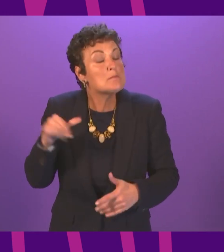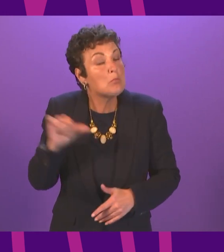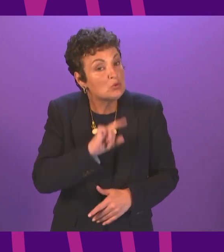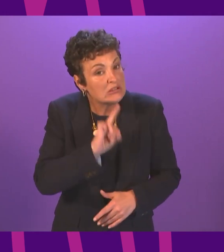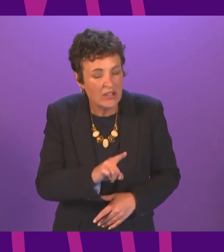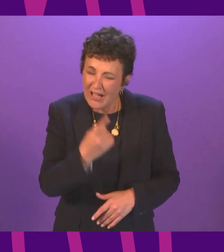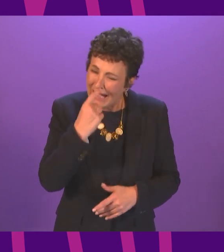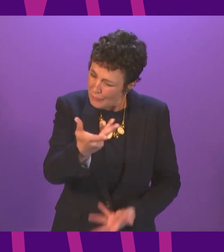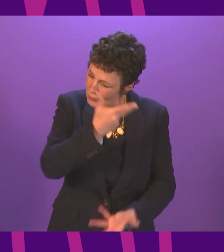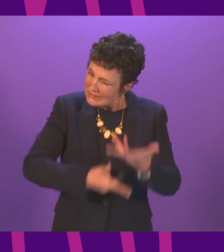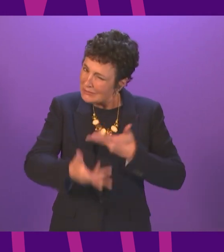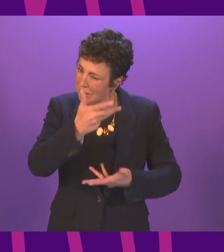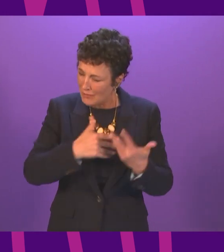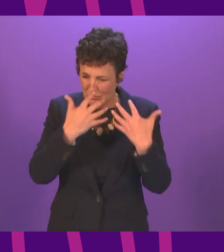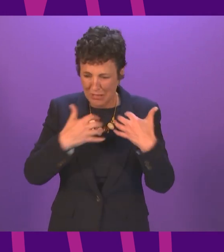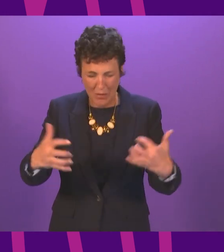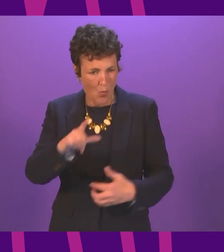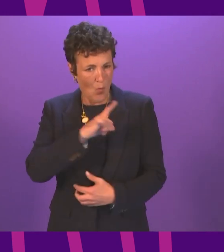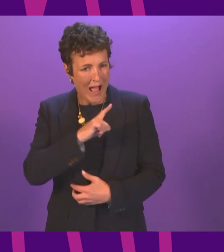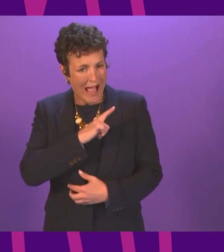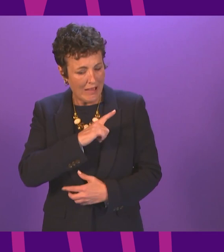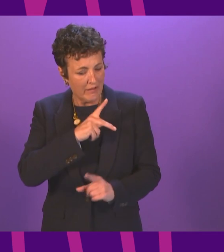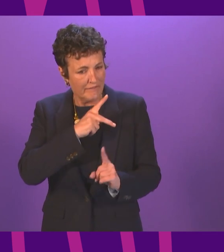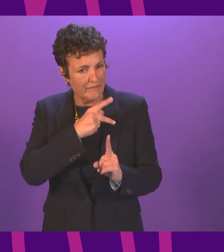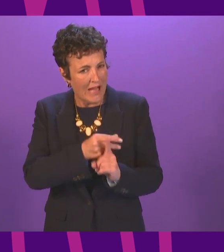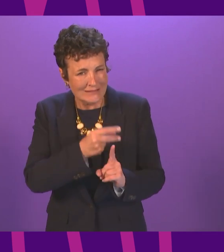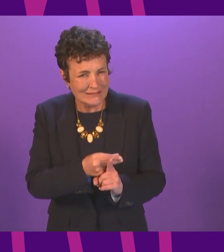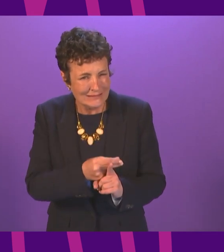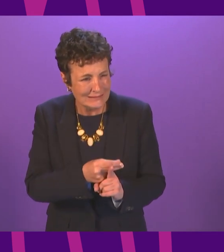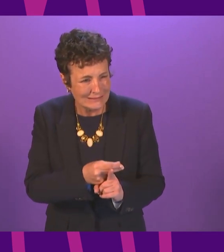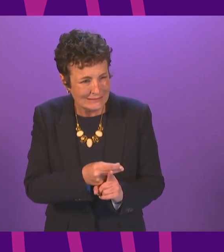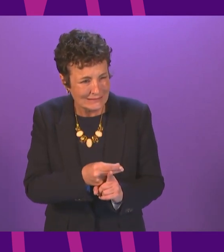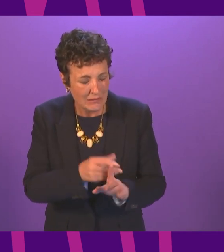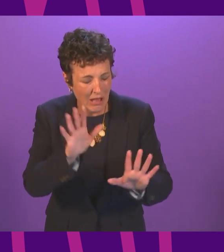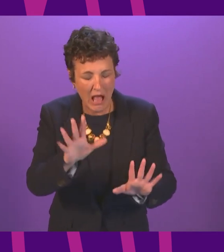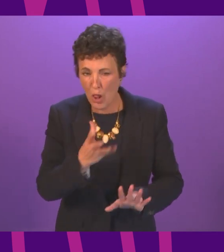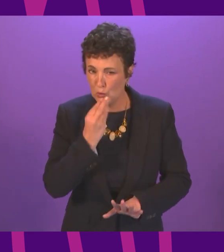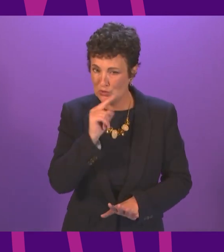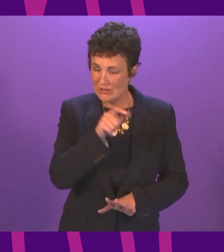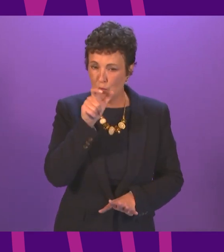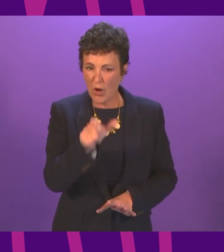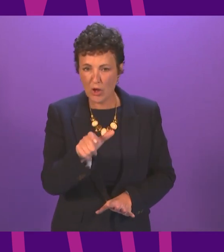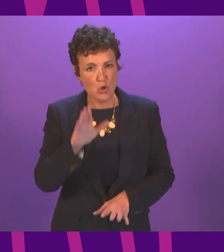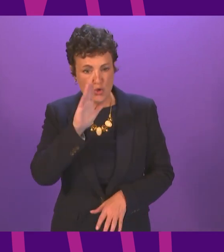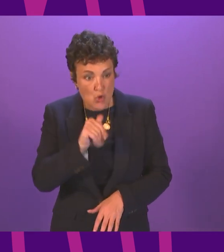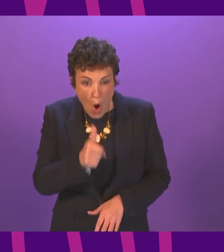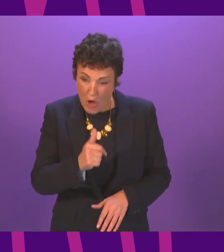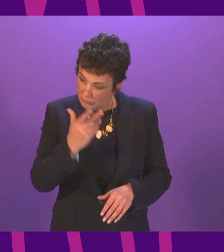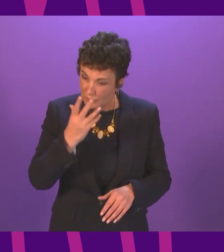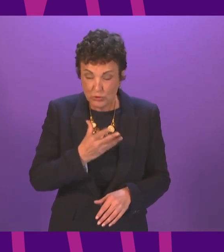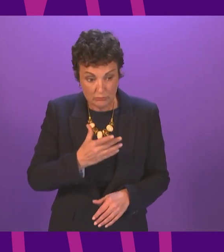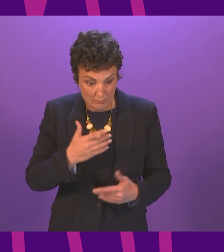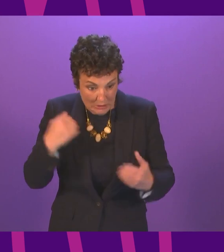explain to parliament why the vaccine rollout was not being and I'll use his word maximised